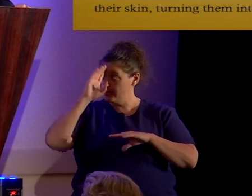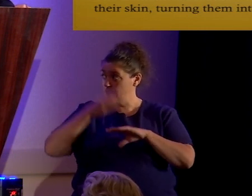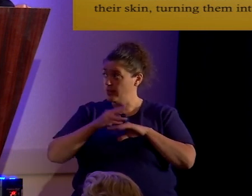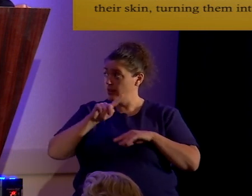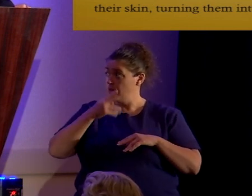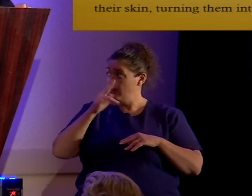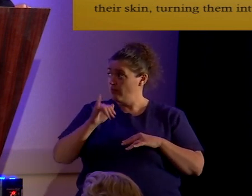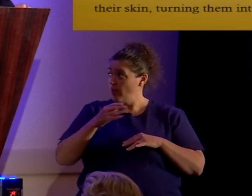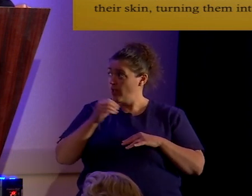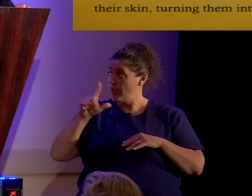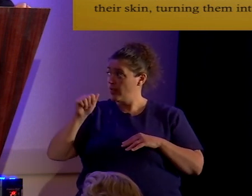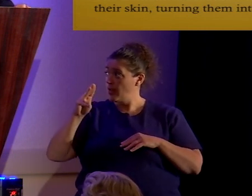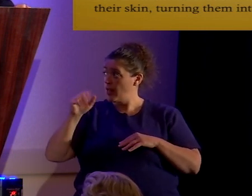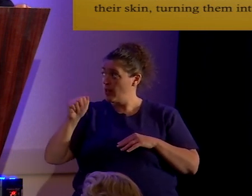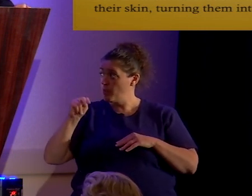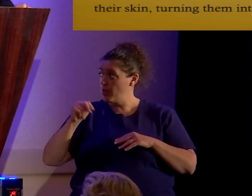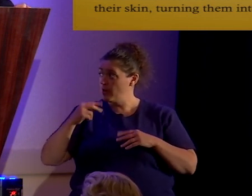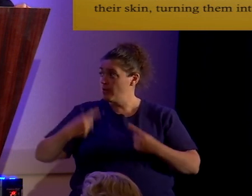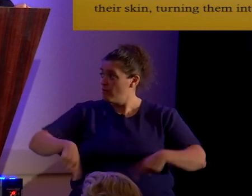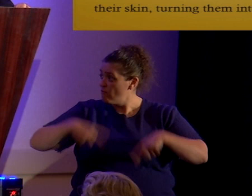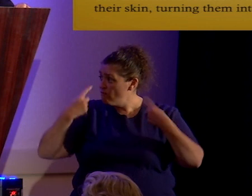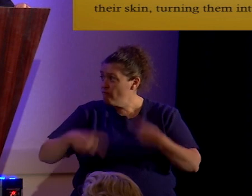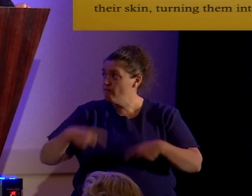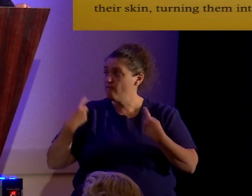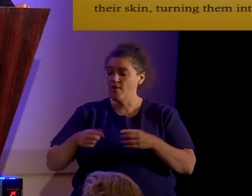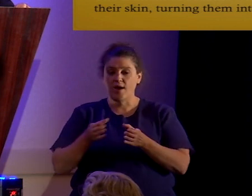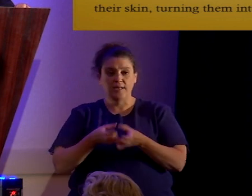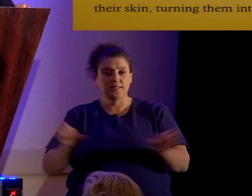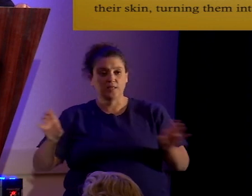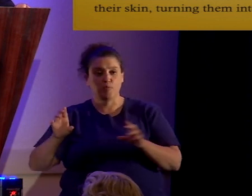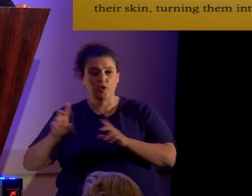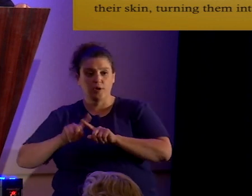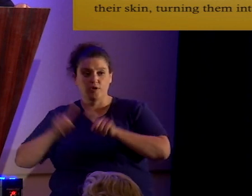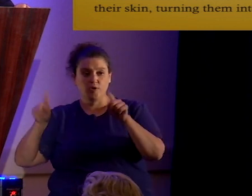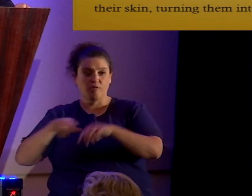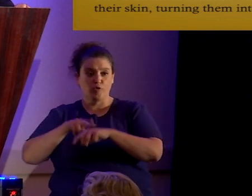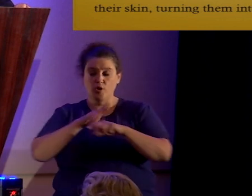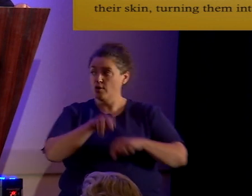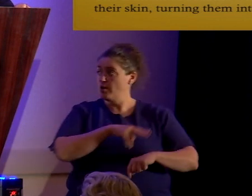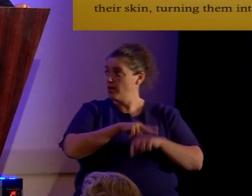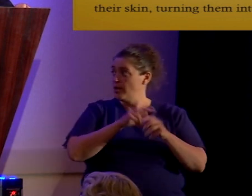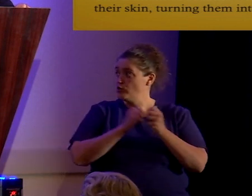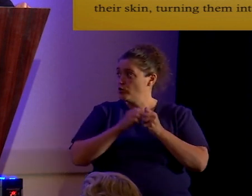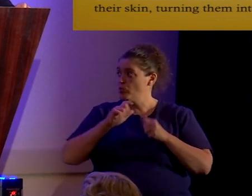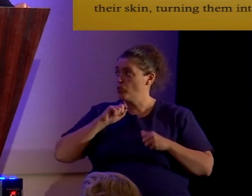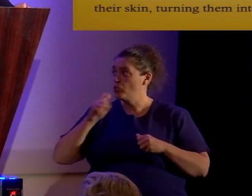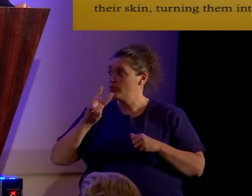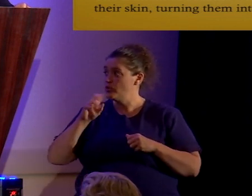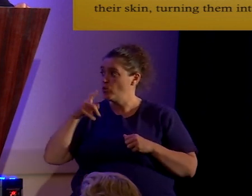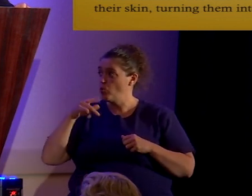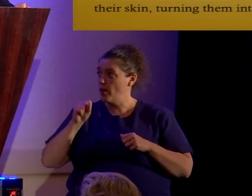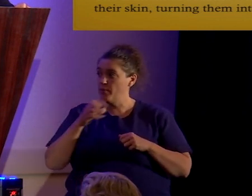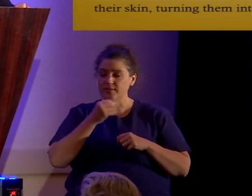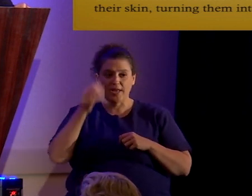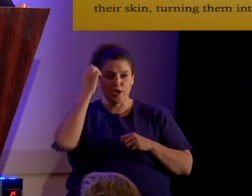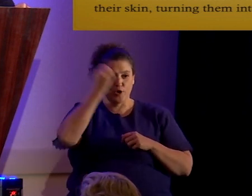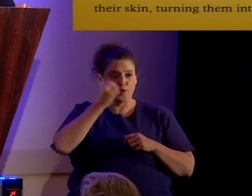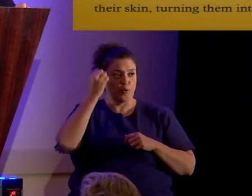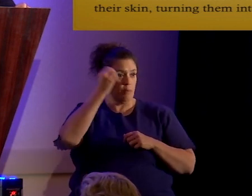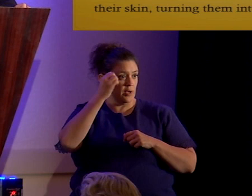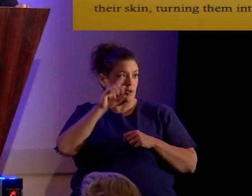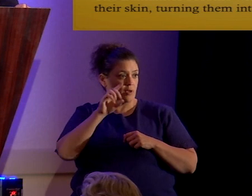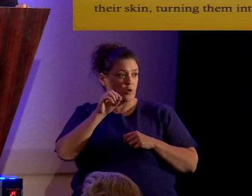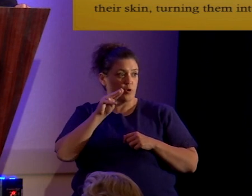quarrel, separate, become mighty nations with steel weapons and European domestic animals all in a few years'